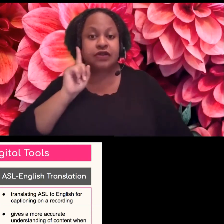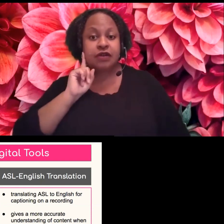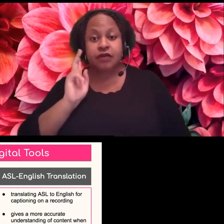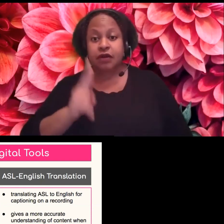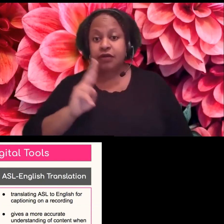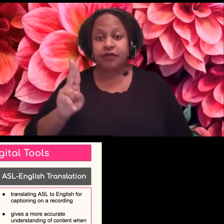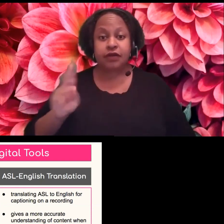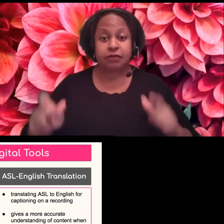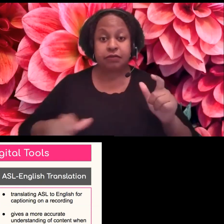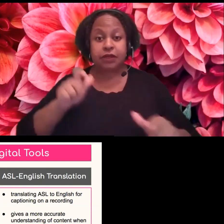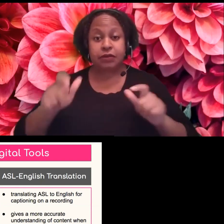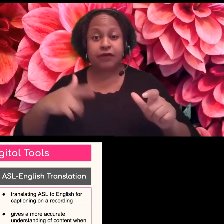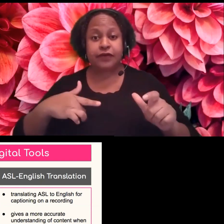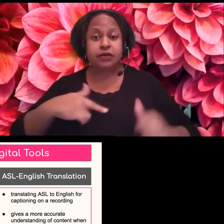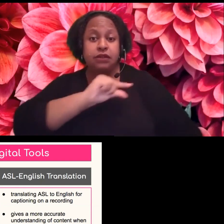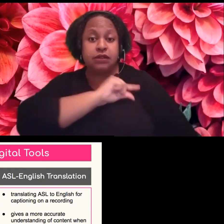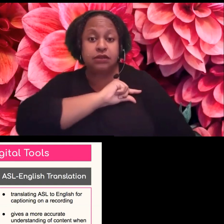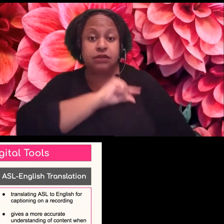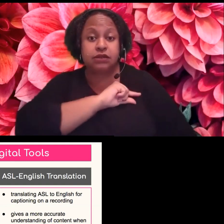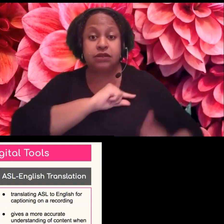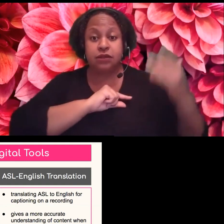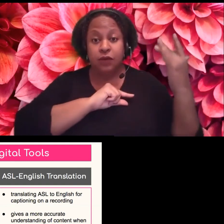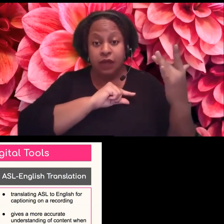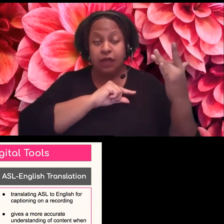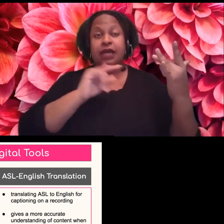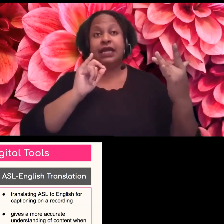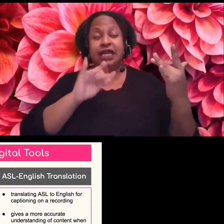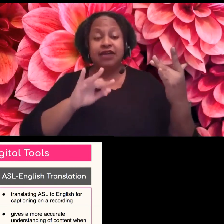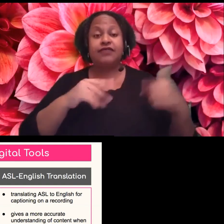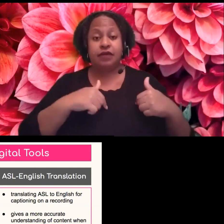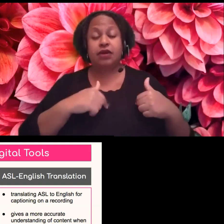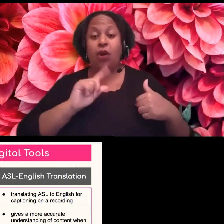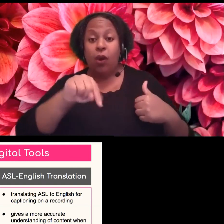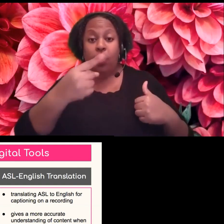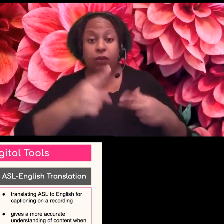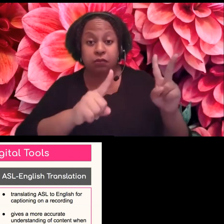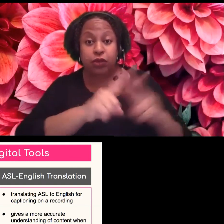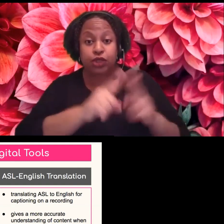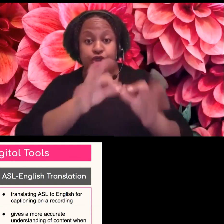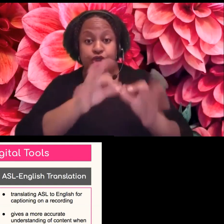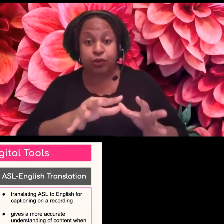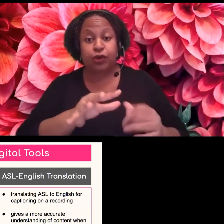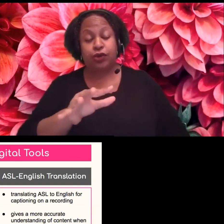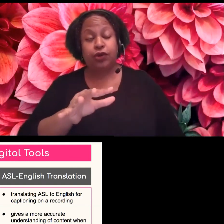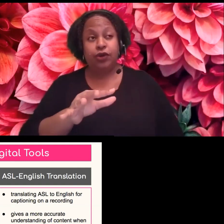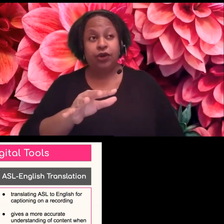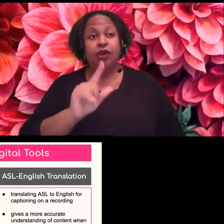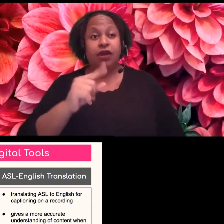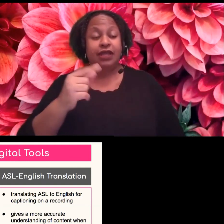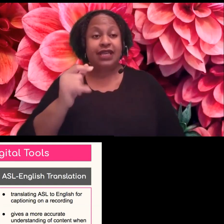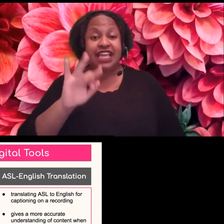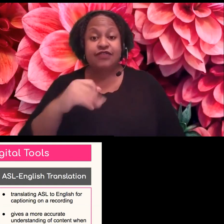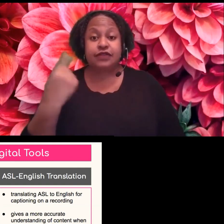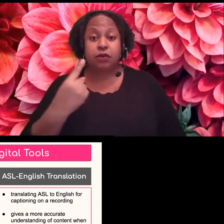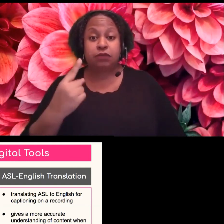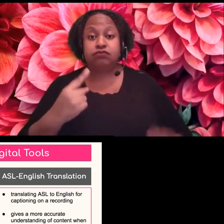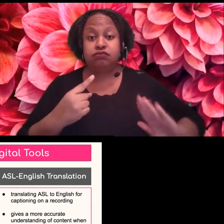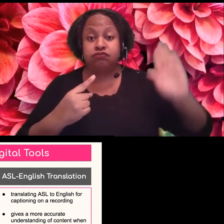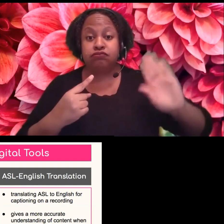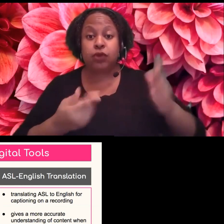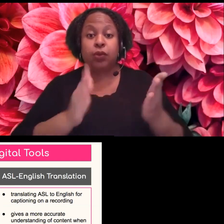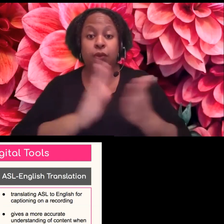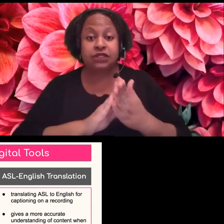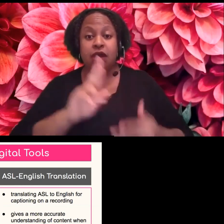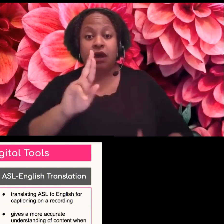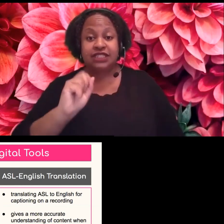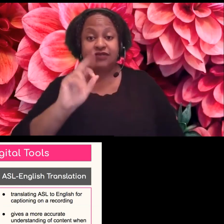uh, because if you don't hire unless someone RSVPs or needs it to show up because it's for them,